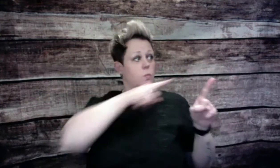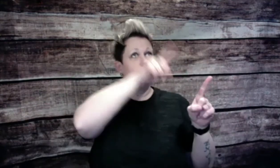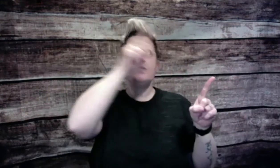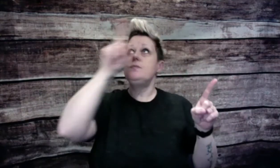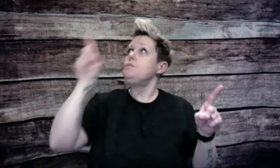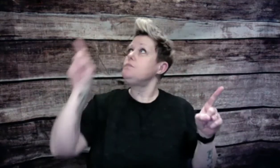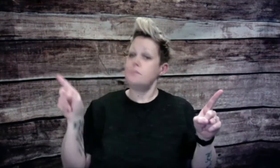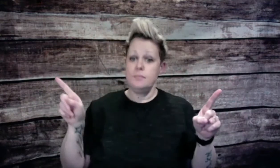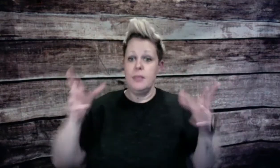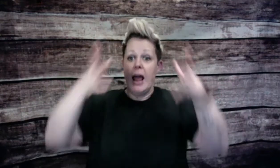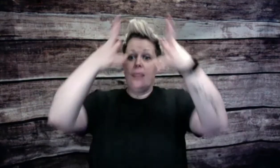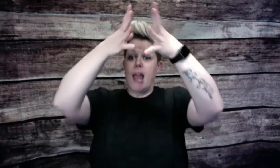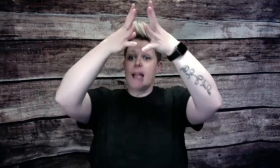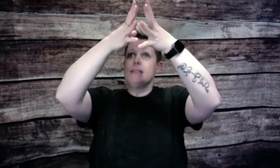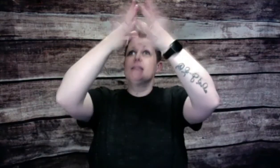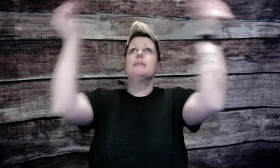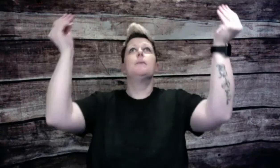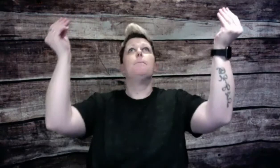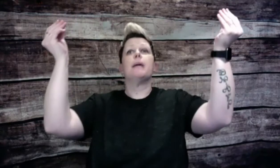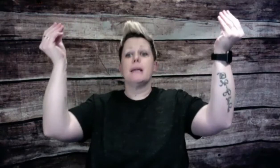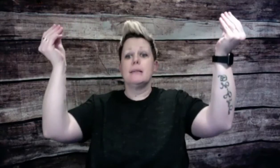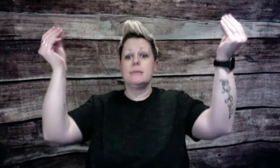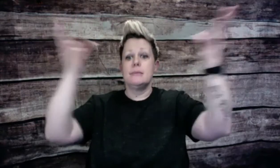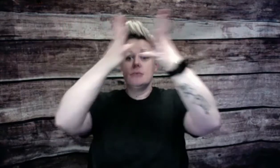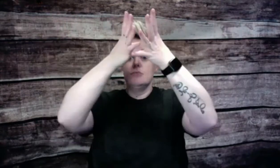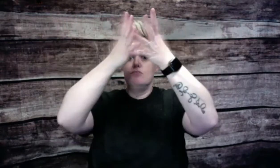Rainbows, they can disappear.